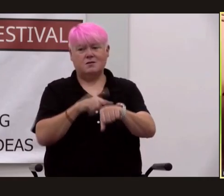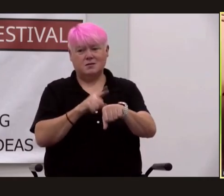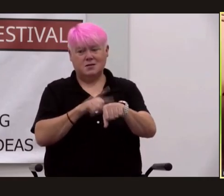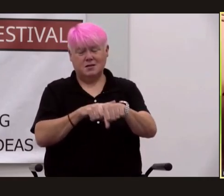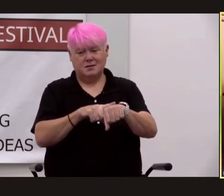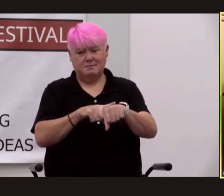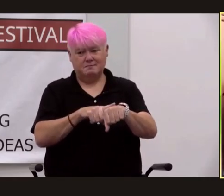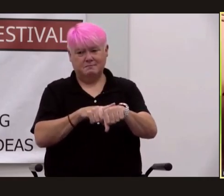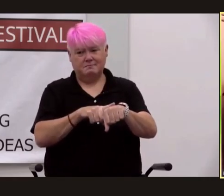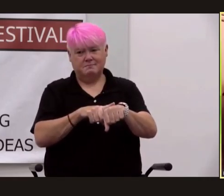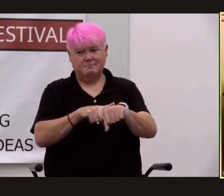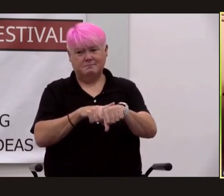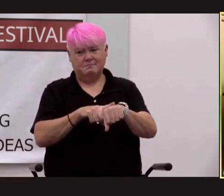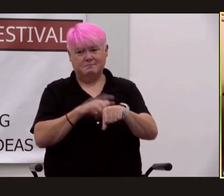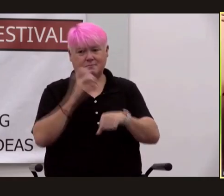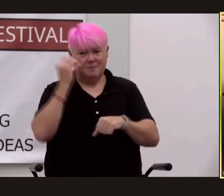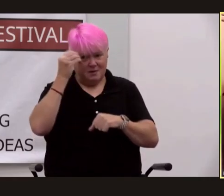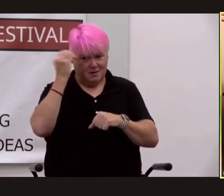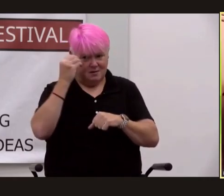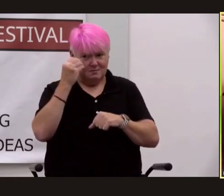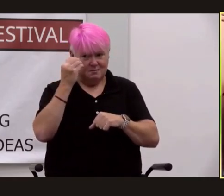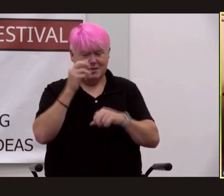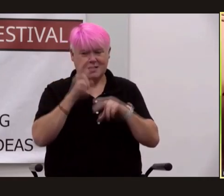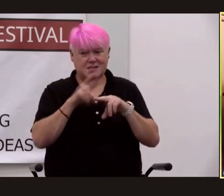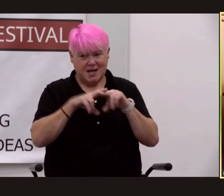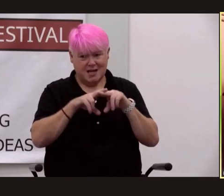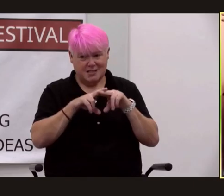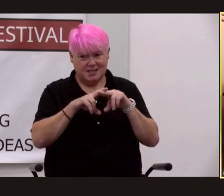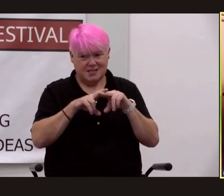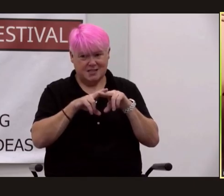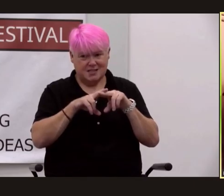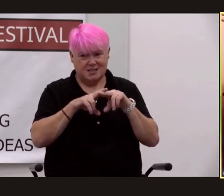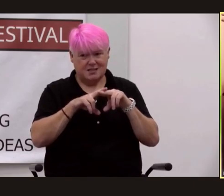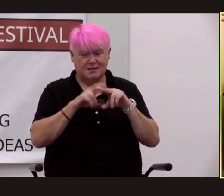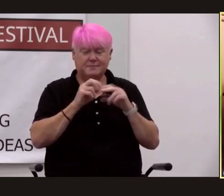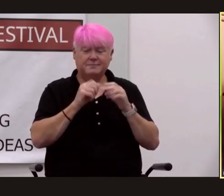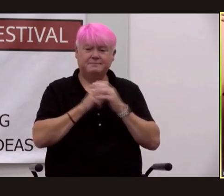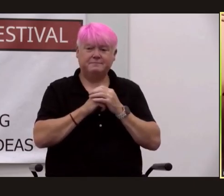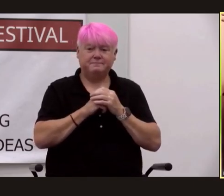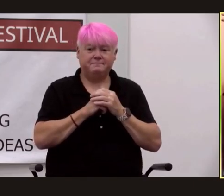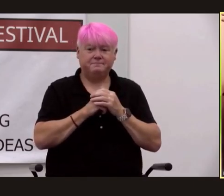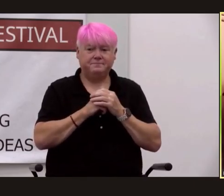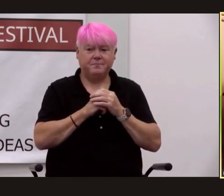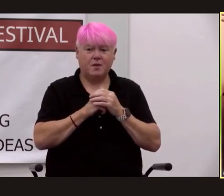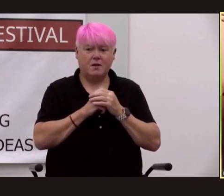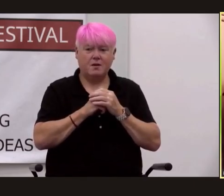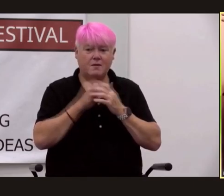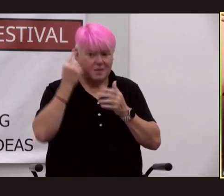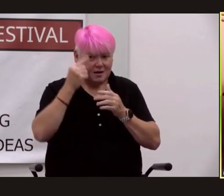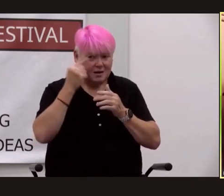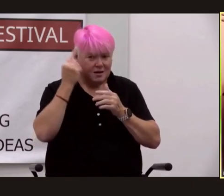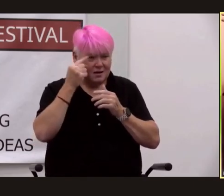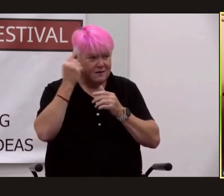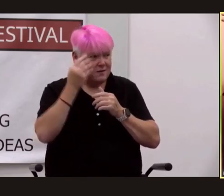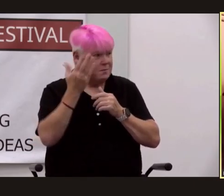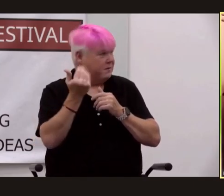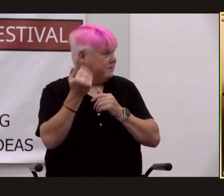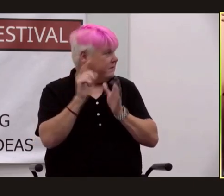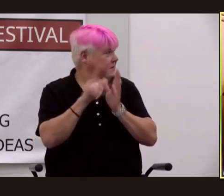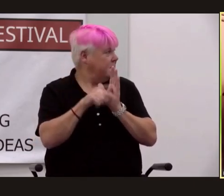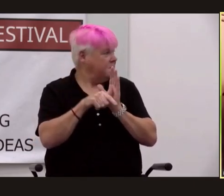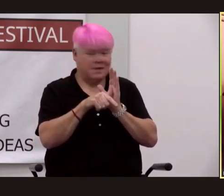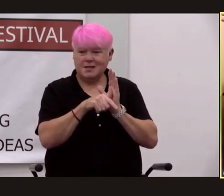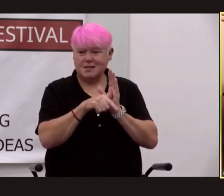oppie sat for a moment it felt like an hour although his wall clock said it was only 15 minutes then got up